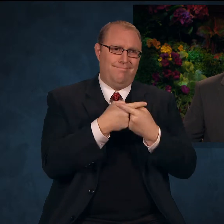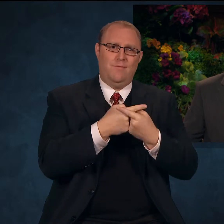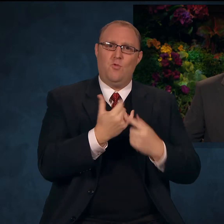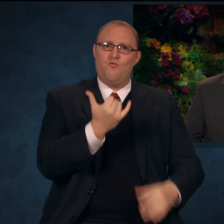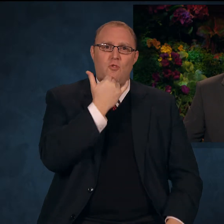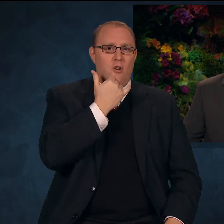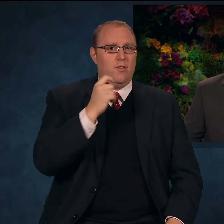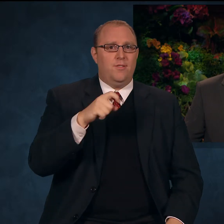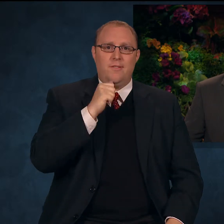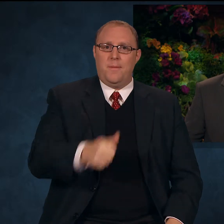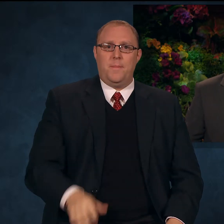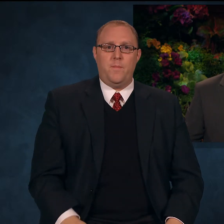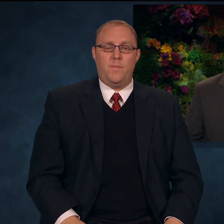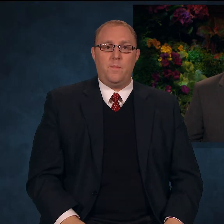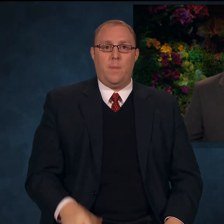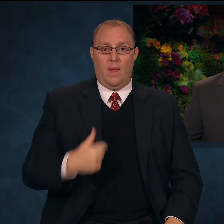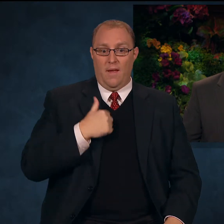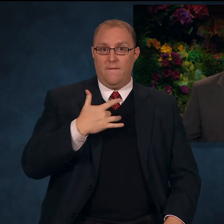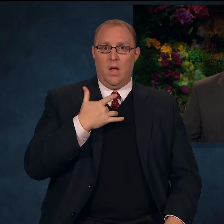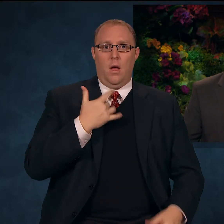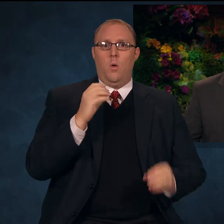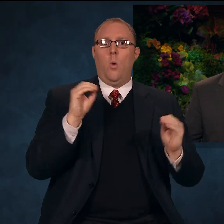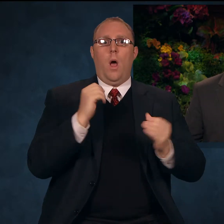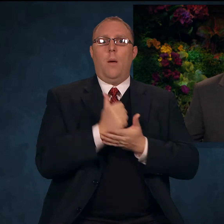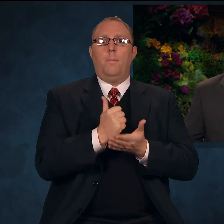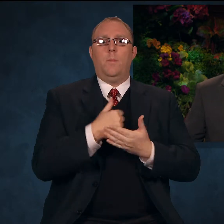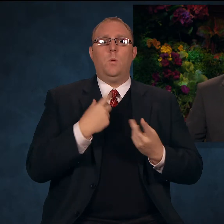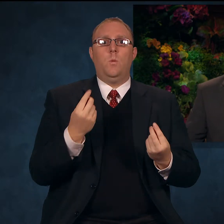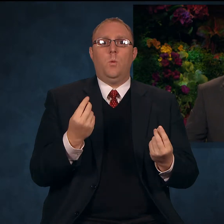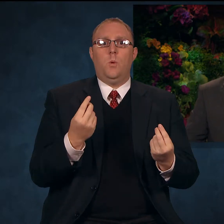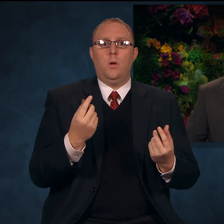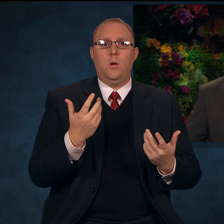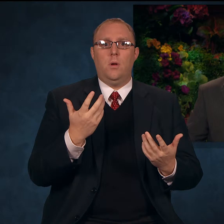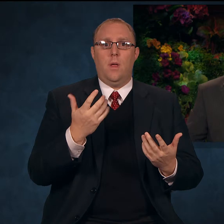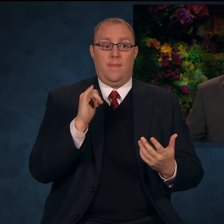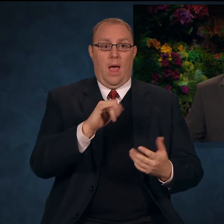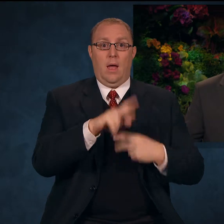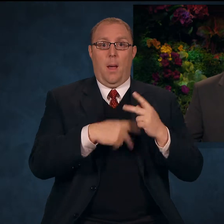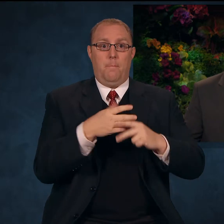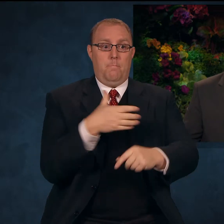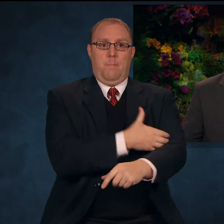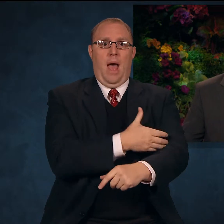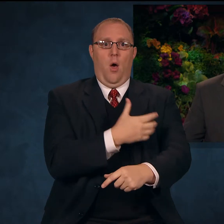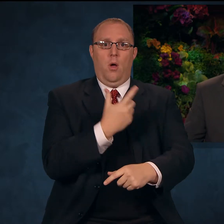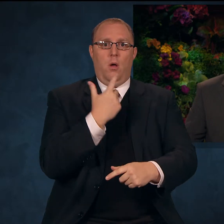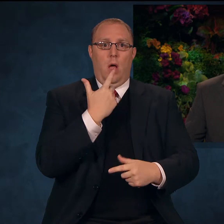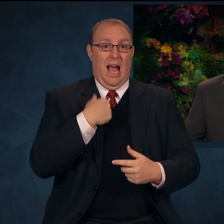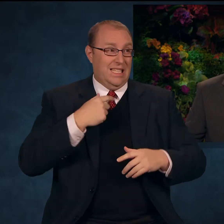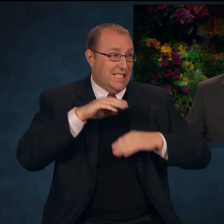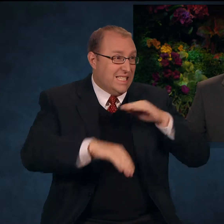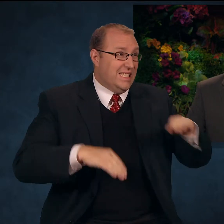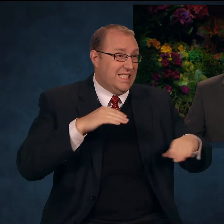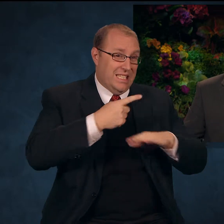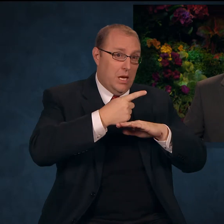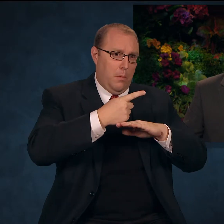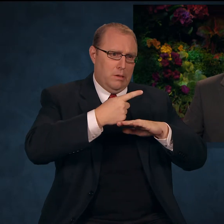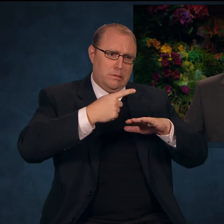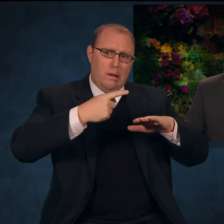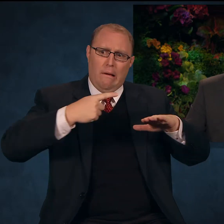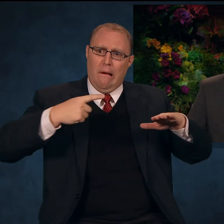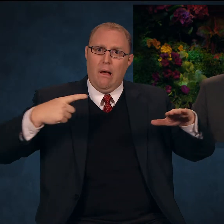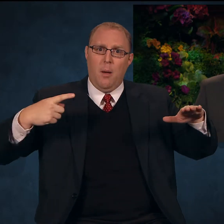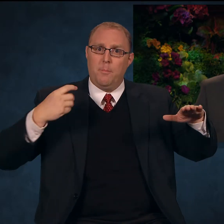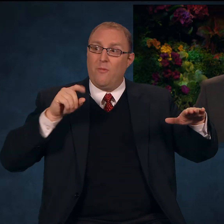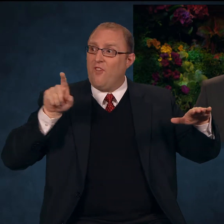do. I felt helpless. Forces beyond my control were pulling me further out to sea. What